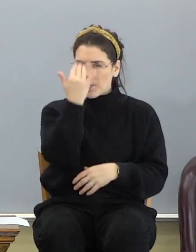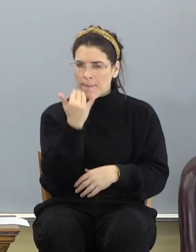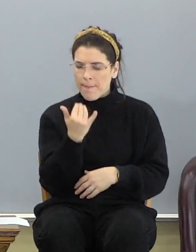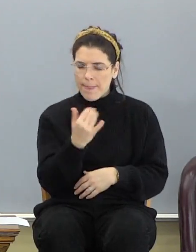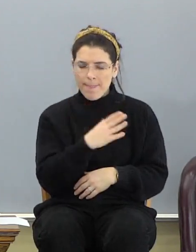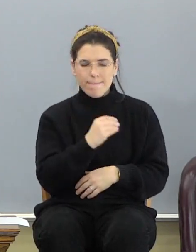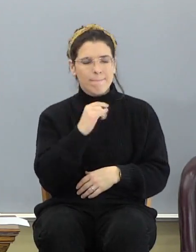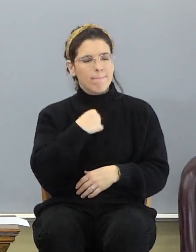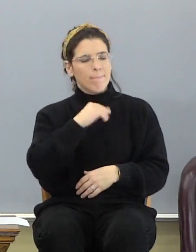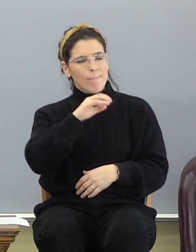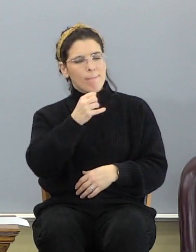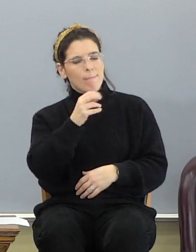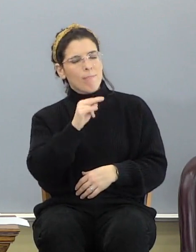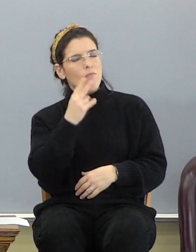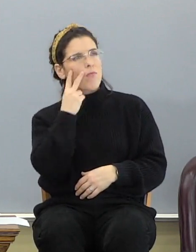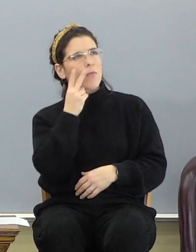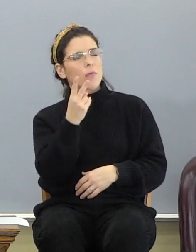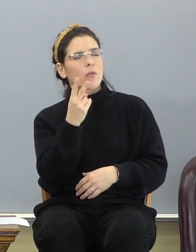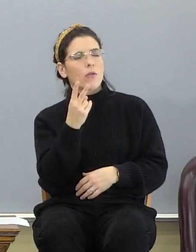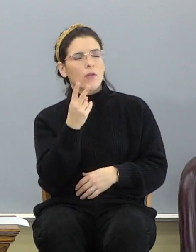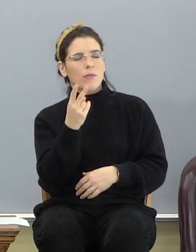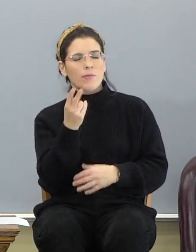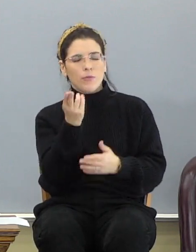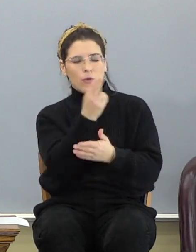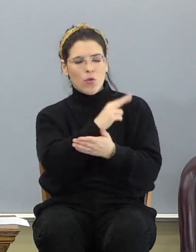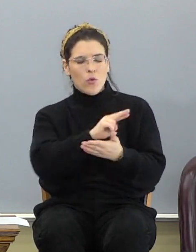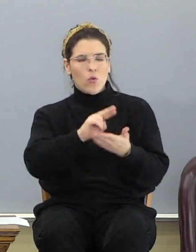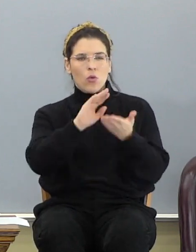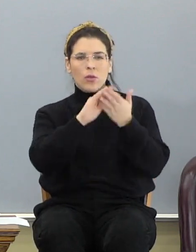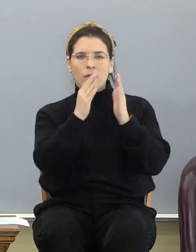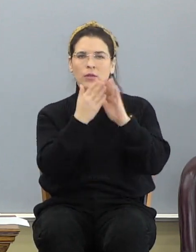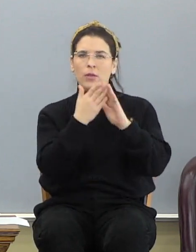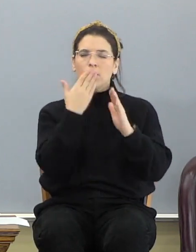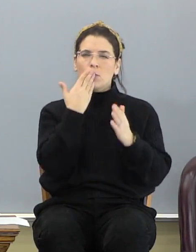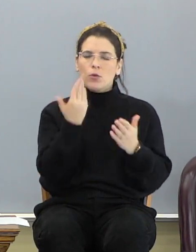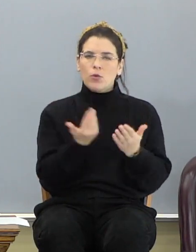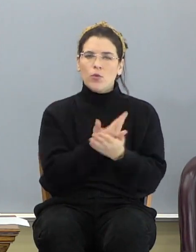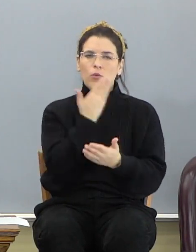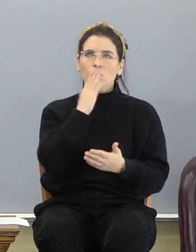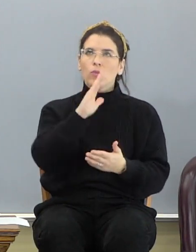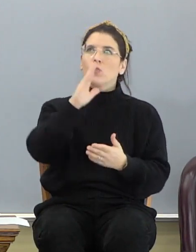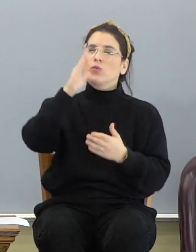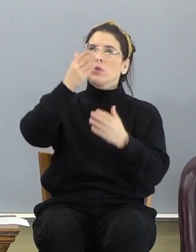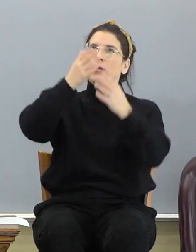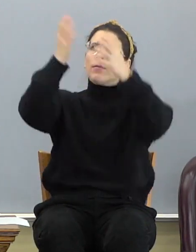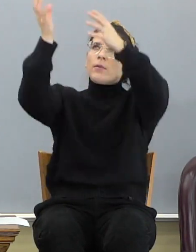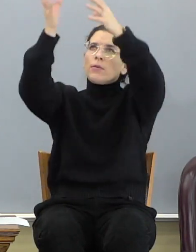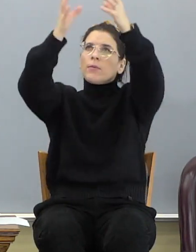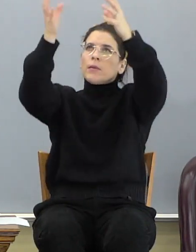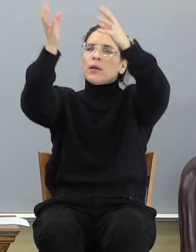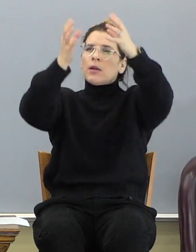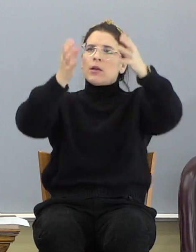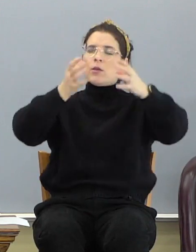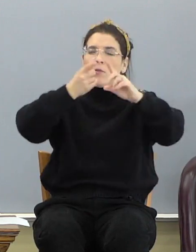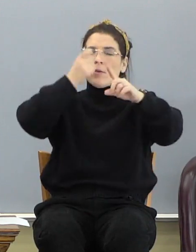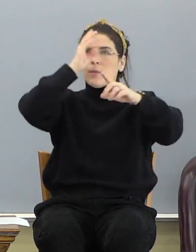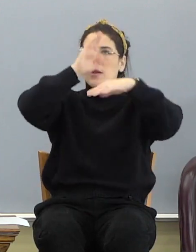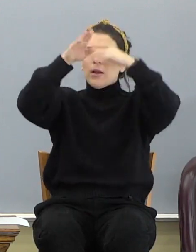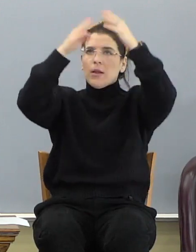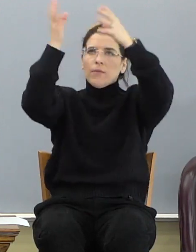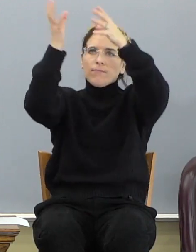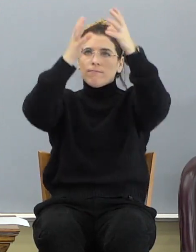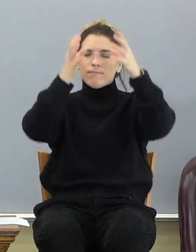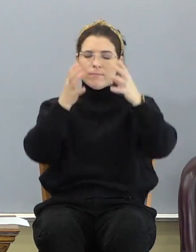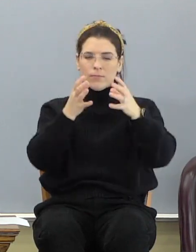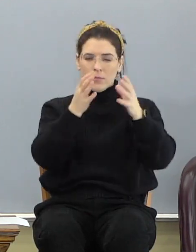And I, John, saw verse number two. I saw the holy city, New Jerusalem, come down from God out of heaven, prepared